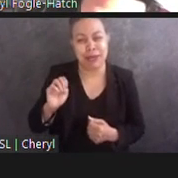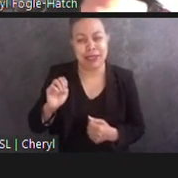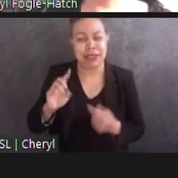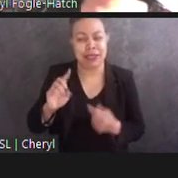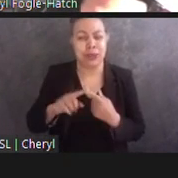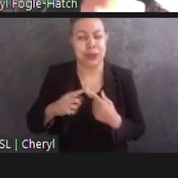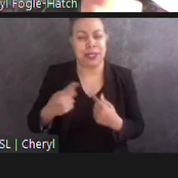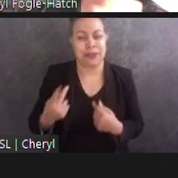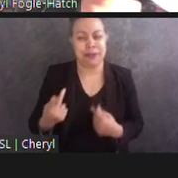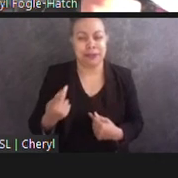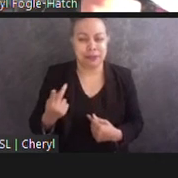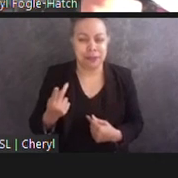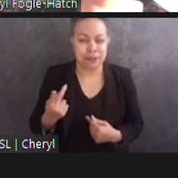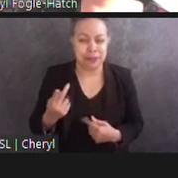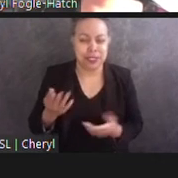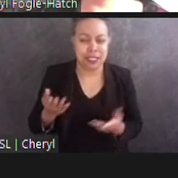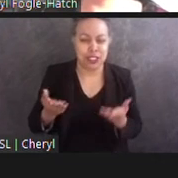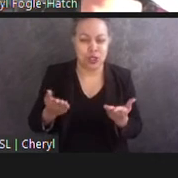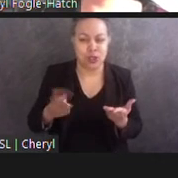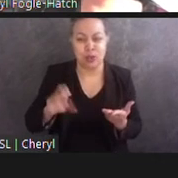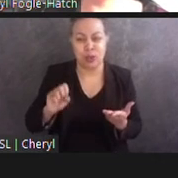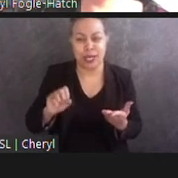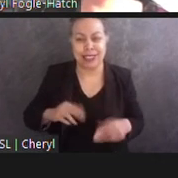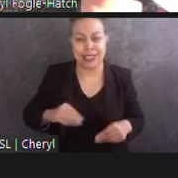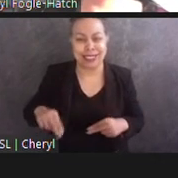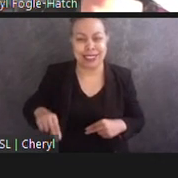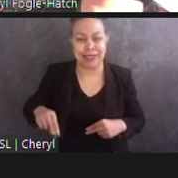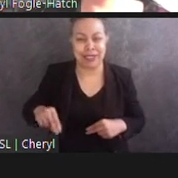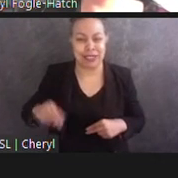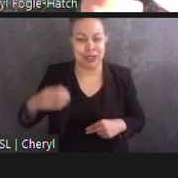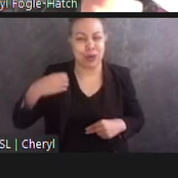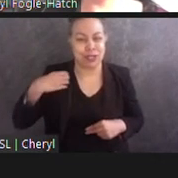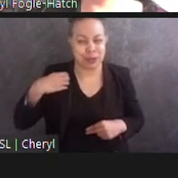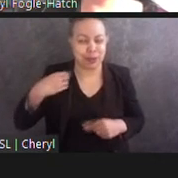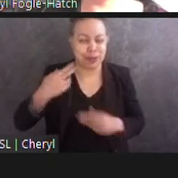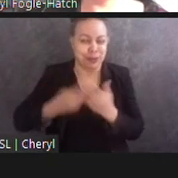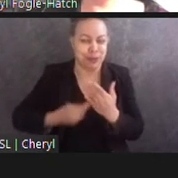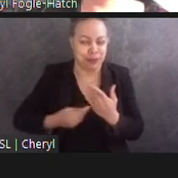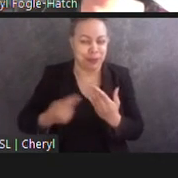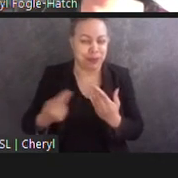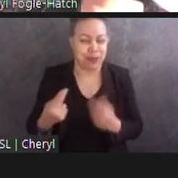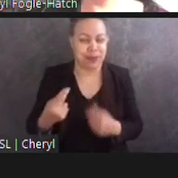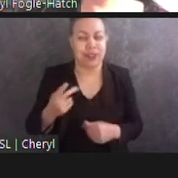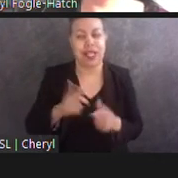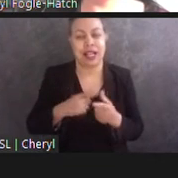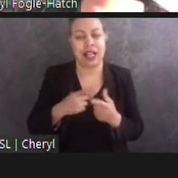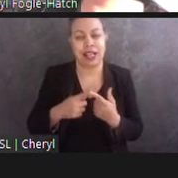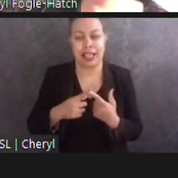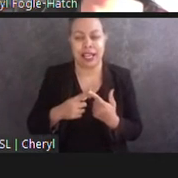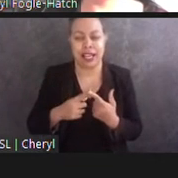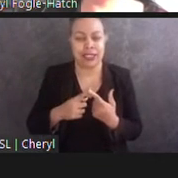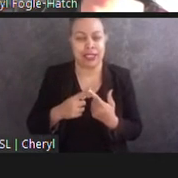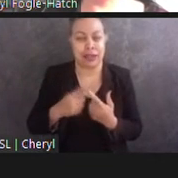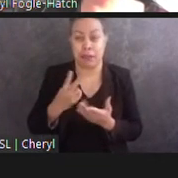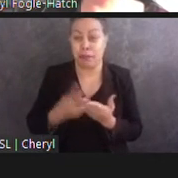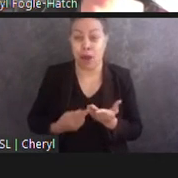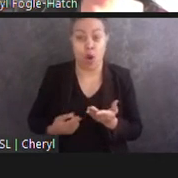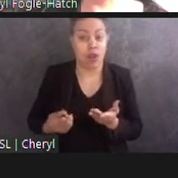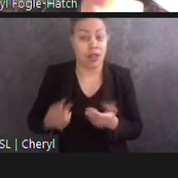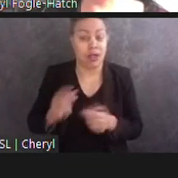serving in the U.S. Navy as officers and ended up serving on the same destroyer in the Western Pacific, got